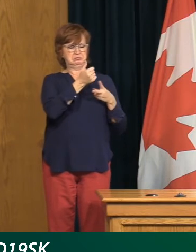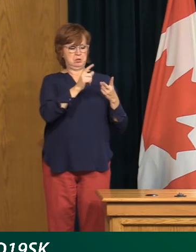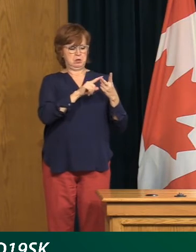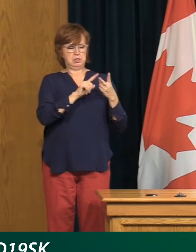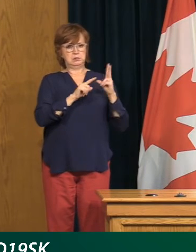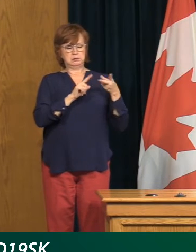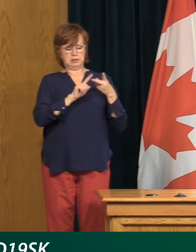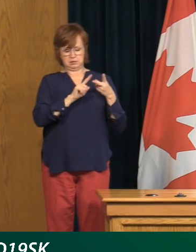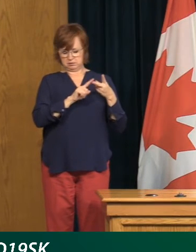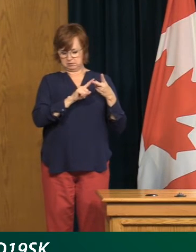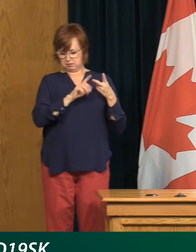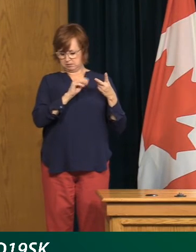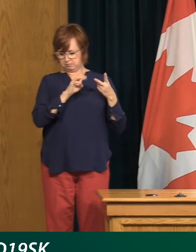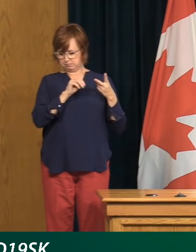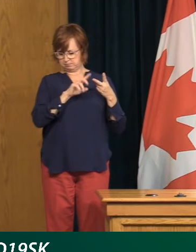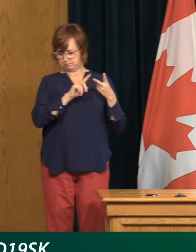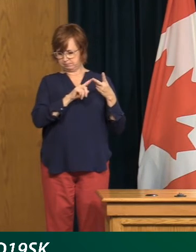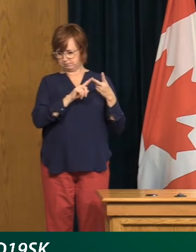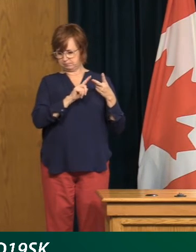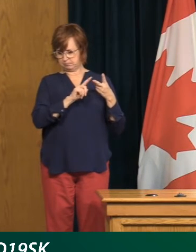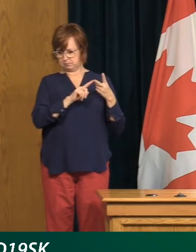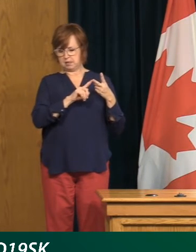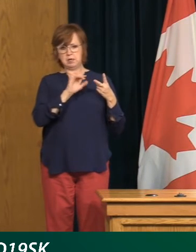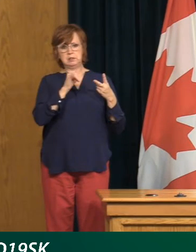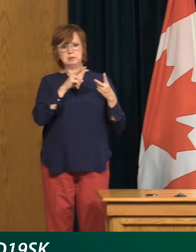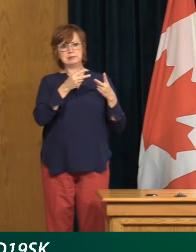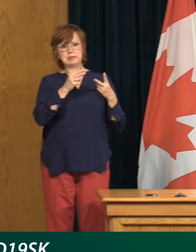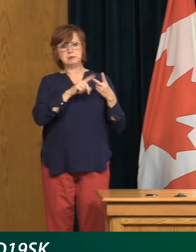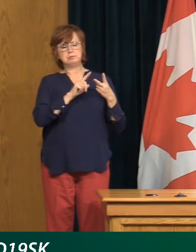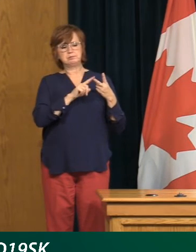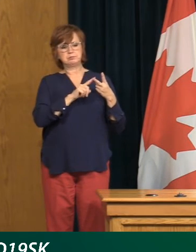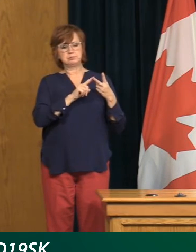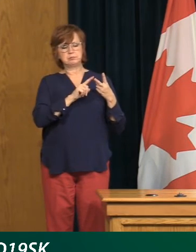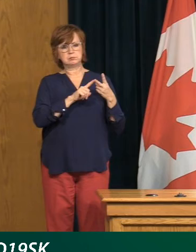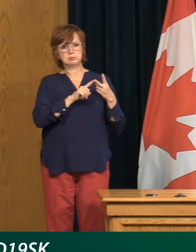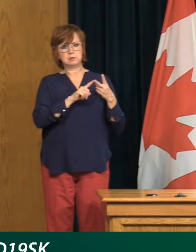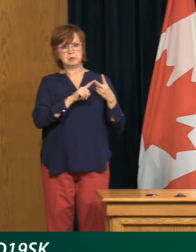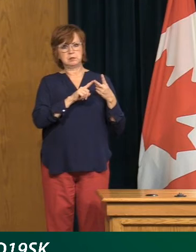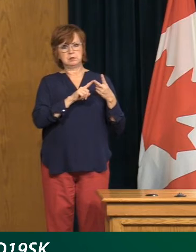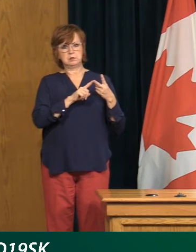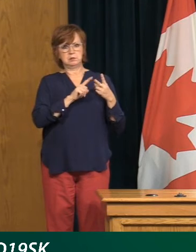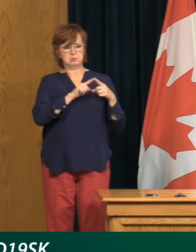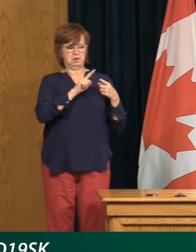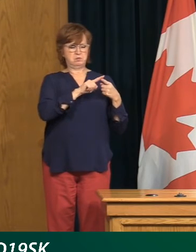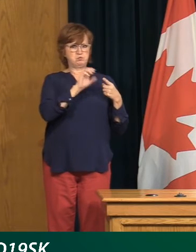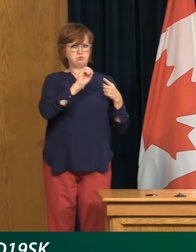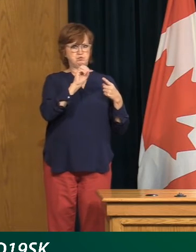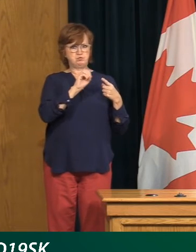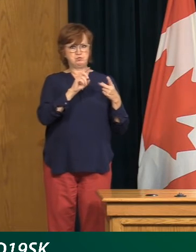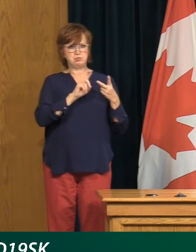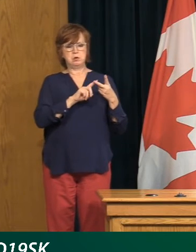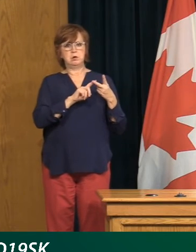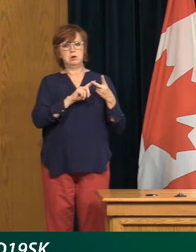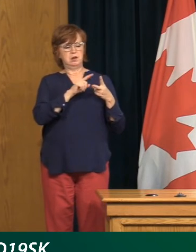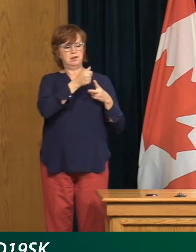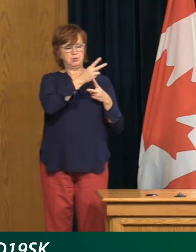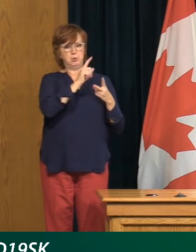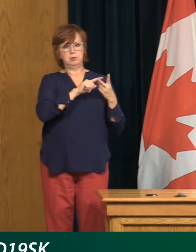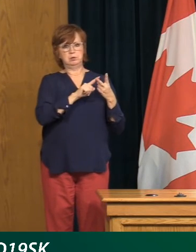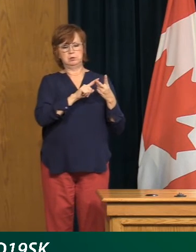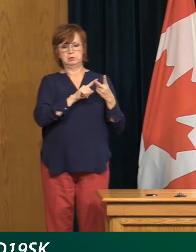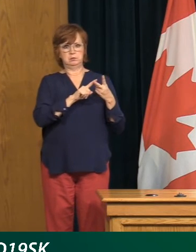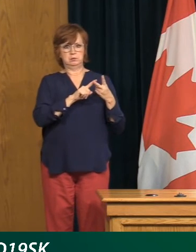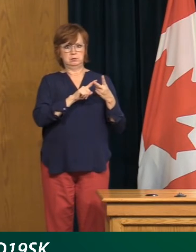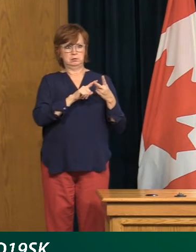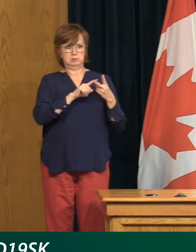second bar. But we have to remember that cases do accumulate from, so I can't